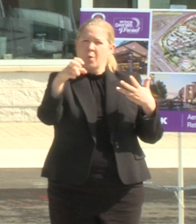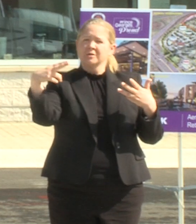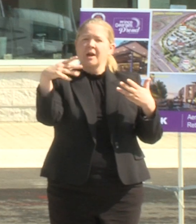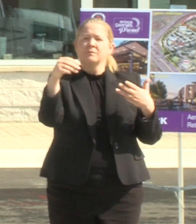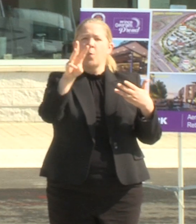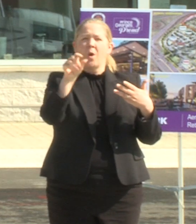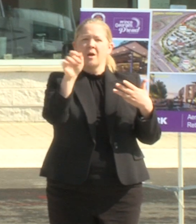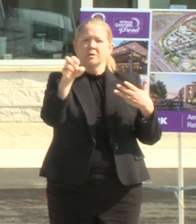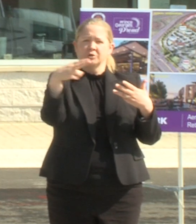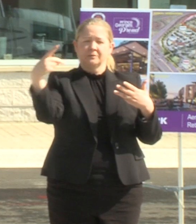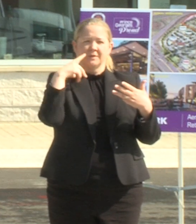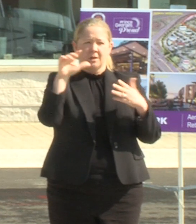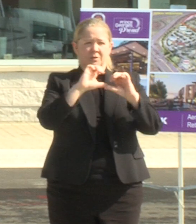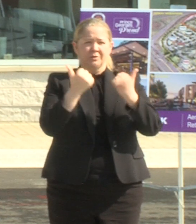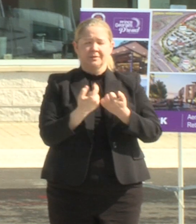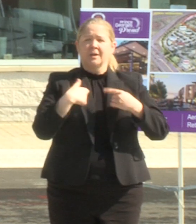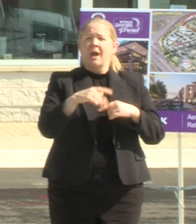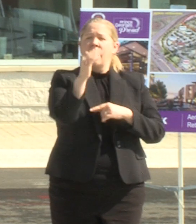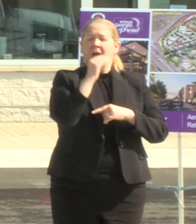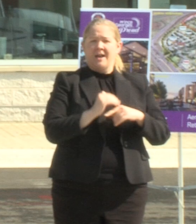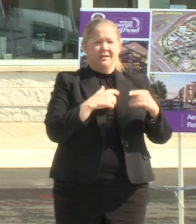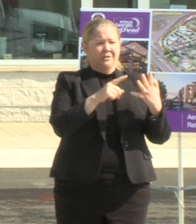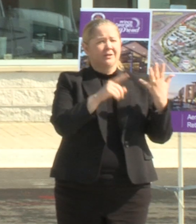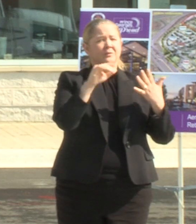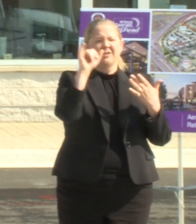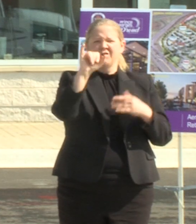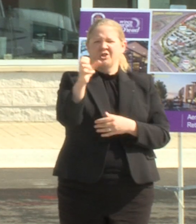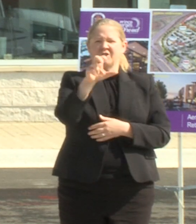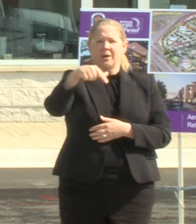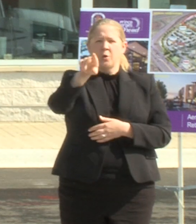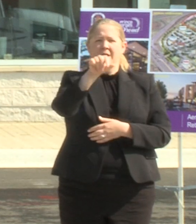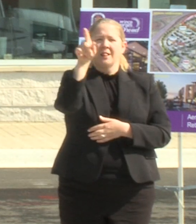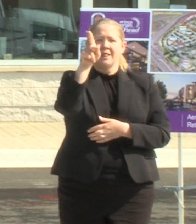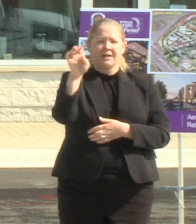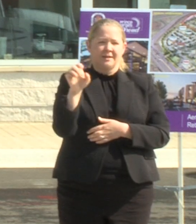Blackwell of Harambe Development Group LLC and Jacqueline Alexander county exec